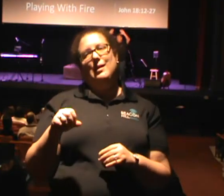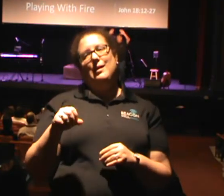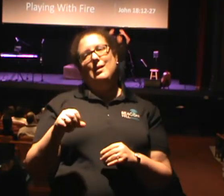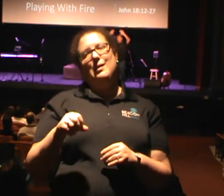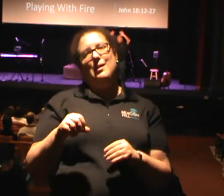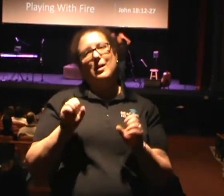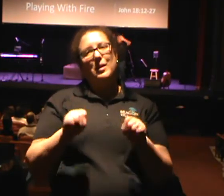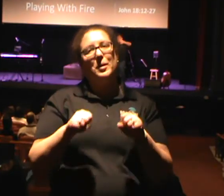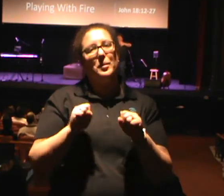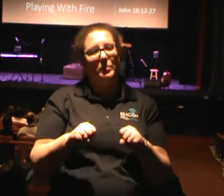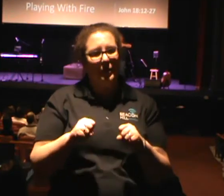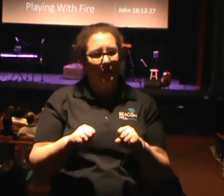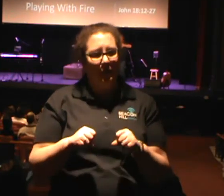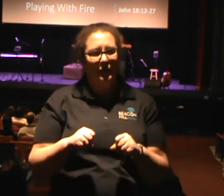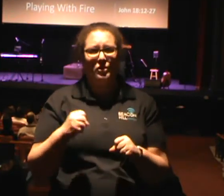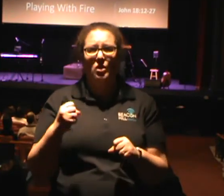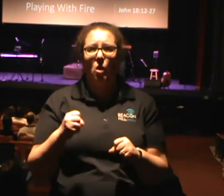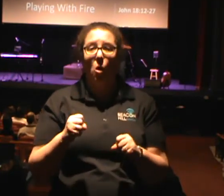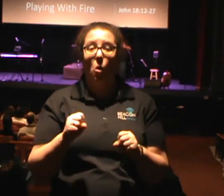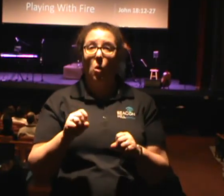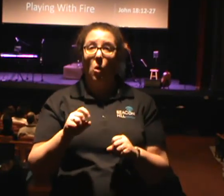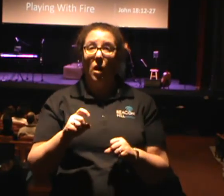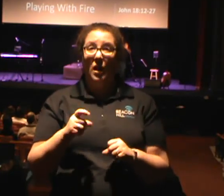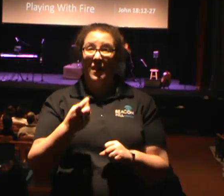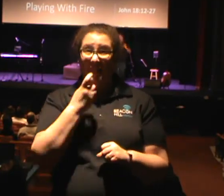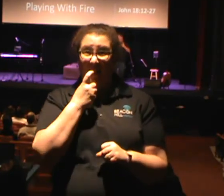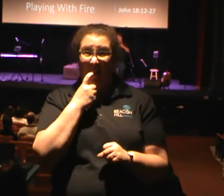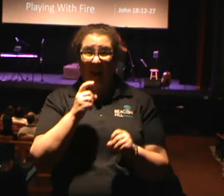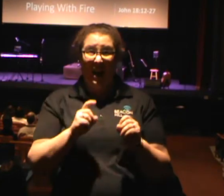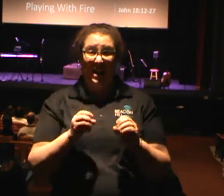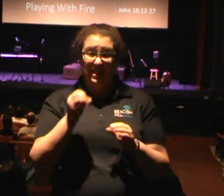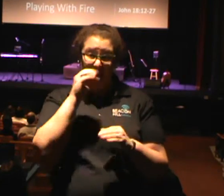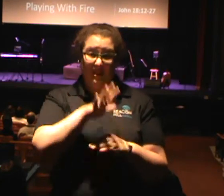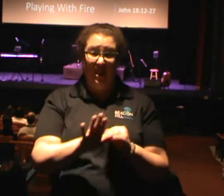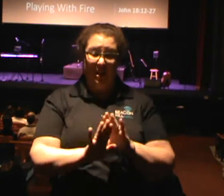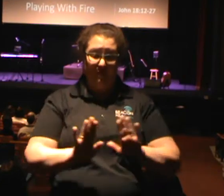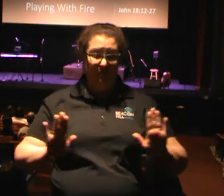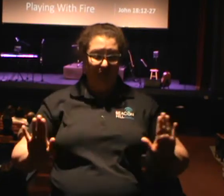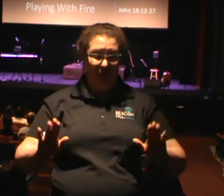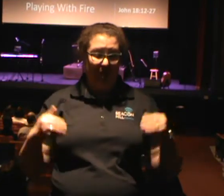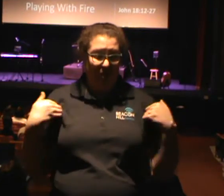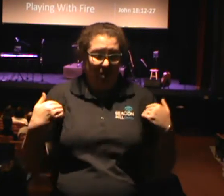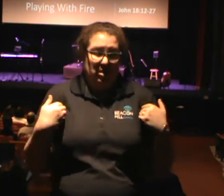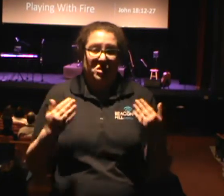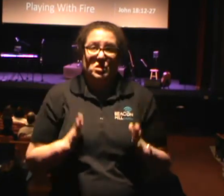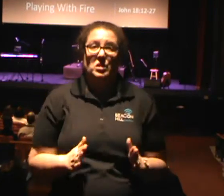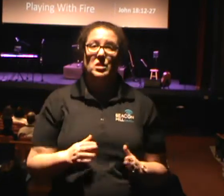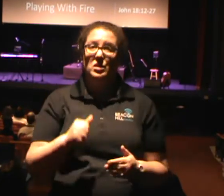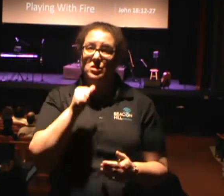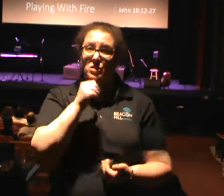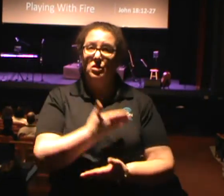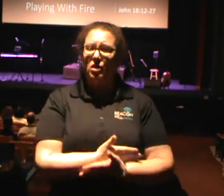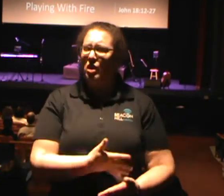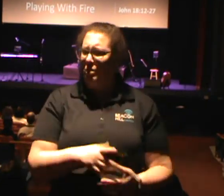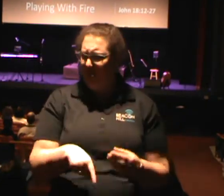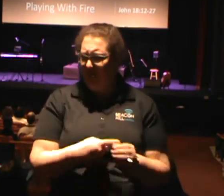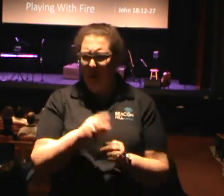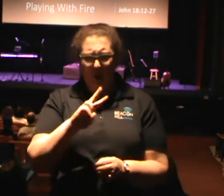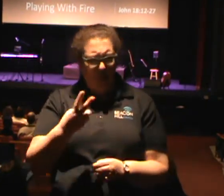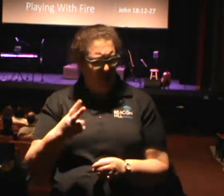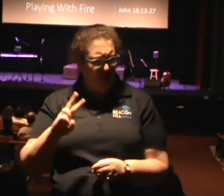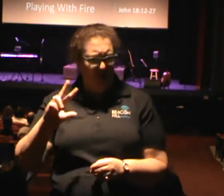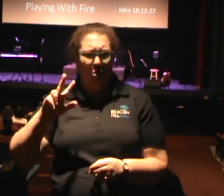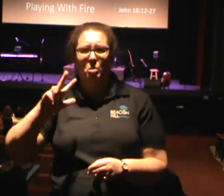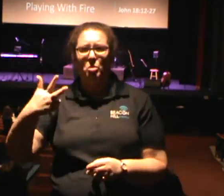the glass is always hot. When we had our youngest daughter, and she was about two or three, one